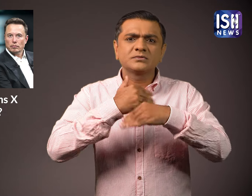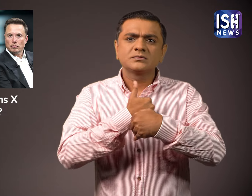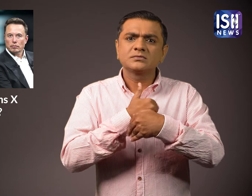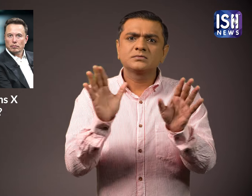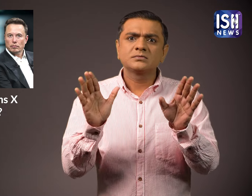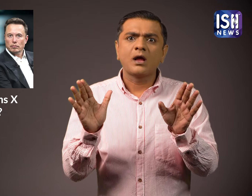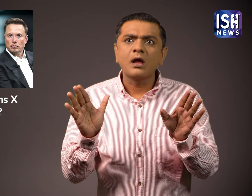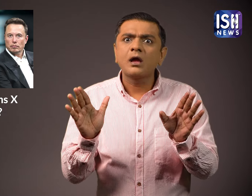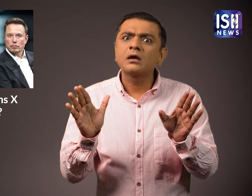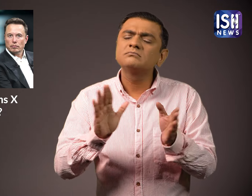Shocking!